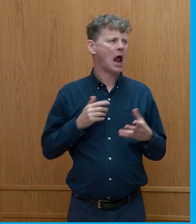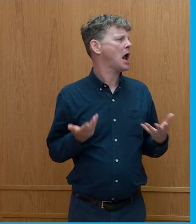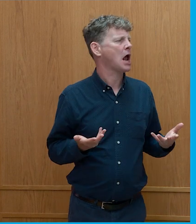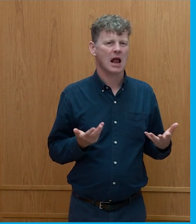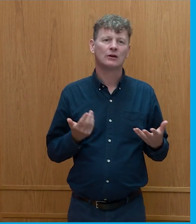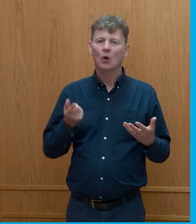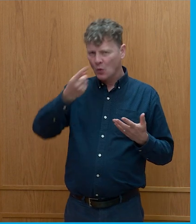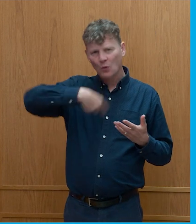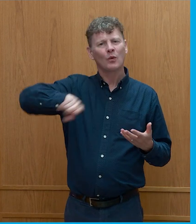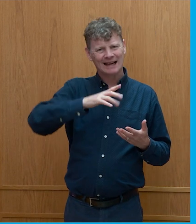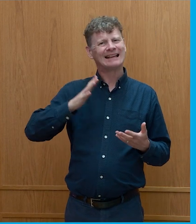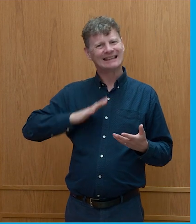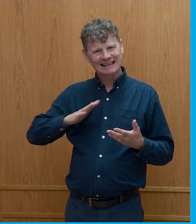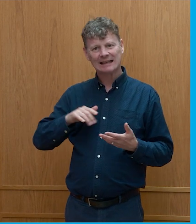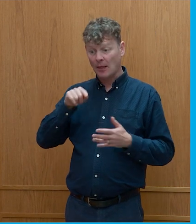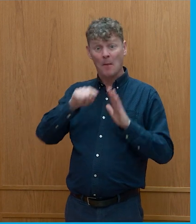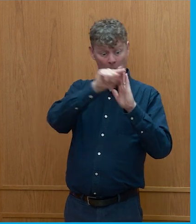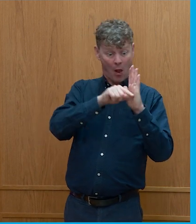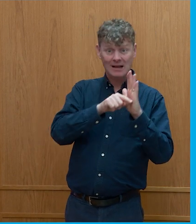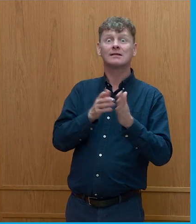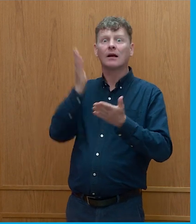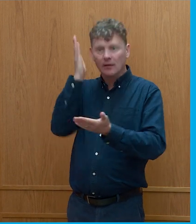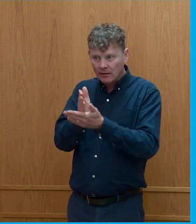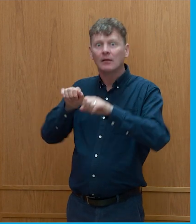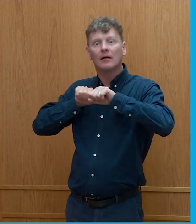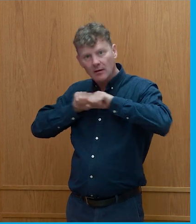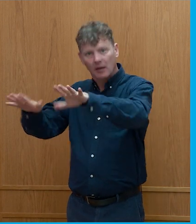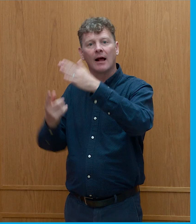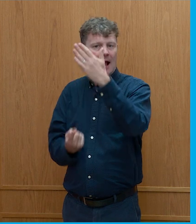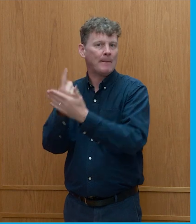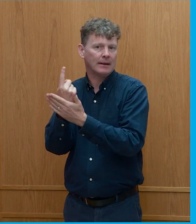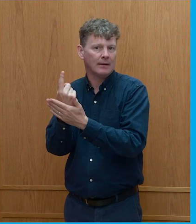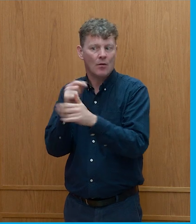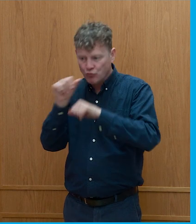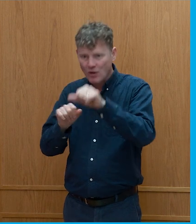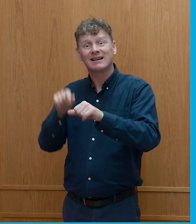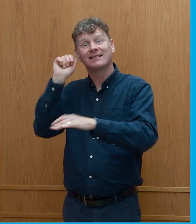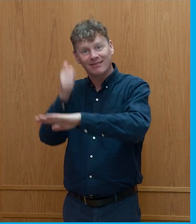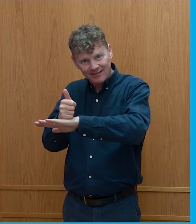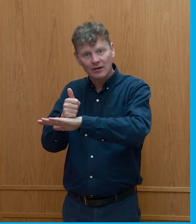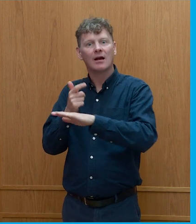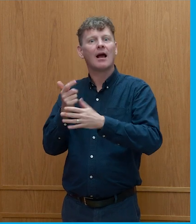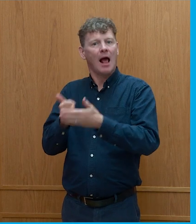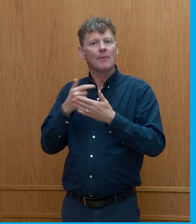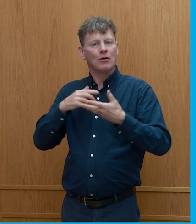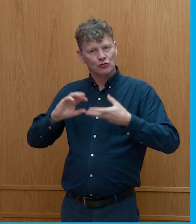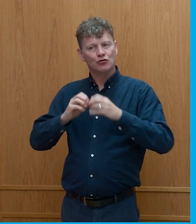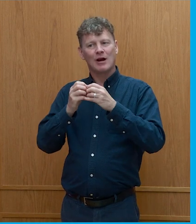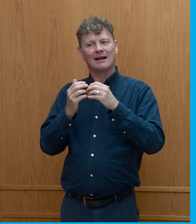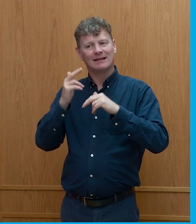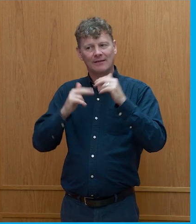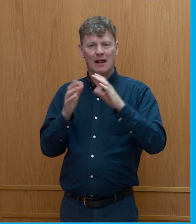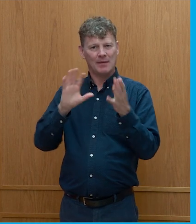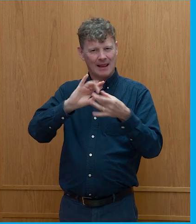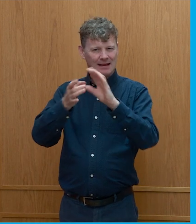we do need to put some of these policies in place and these processes in place that help create and and sort of develop these links